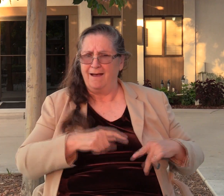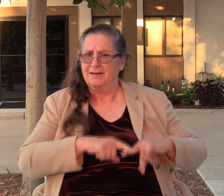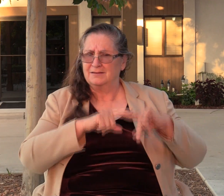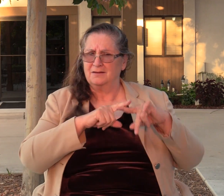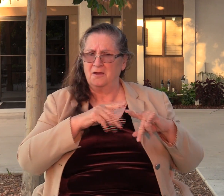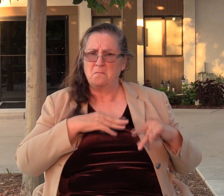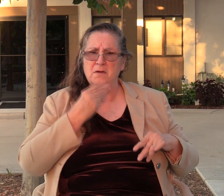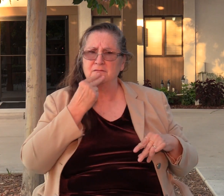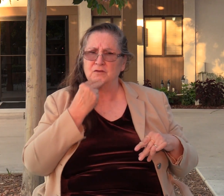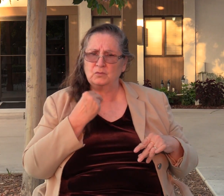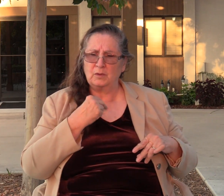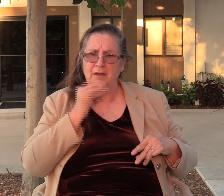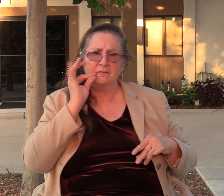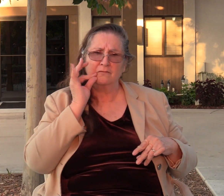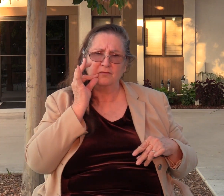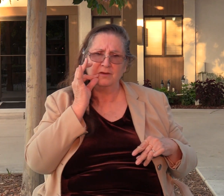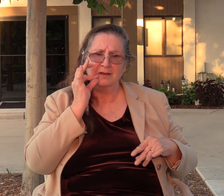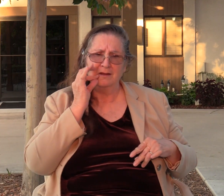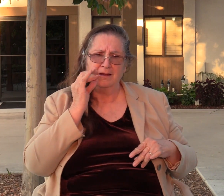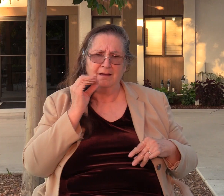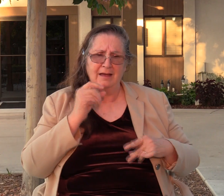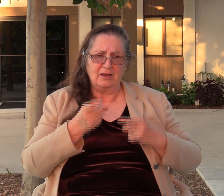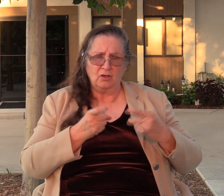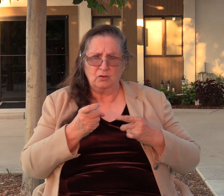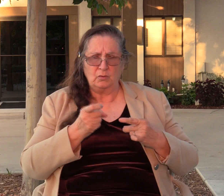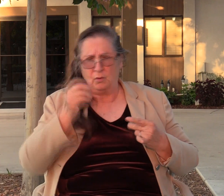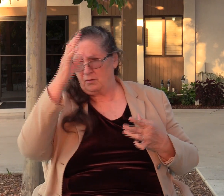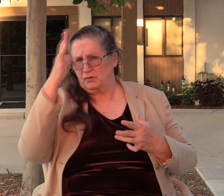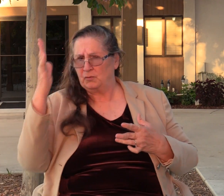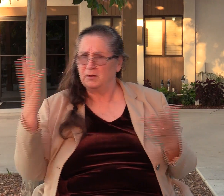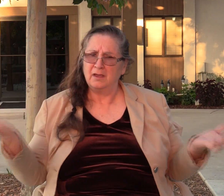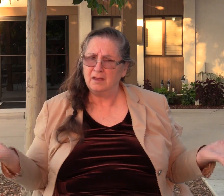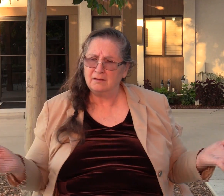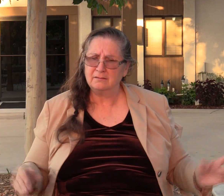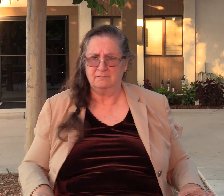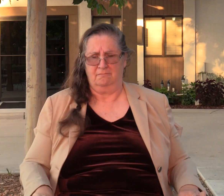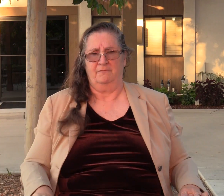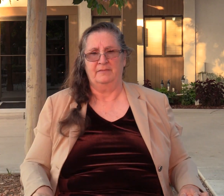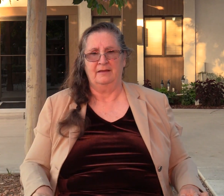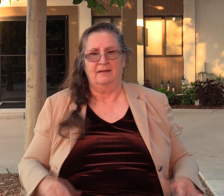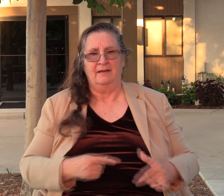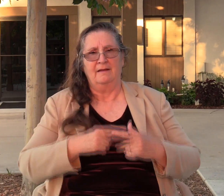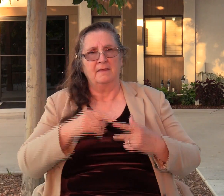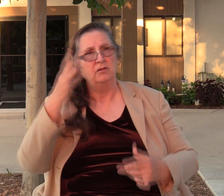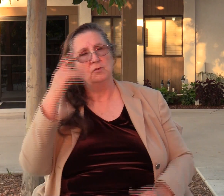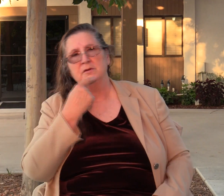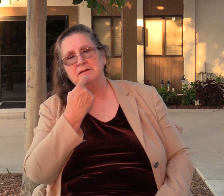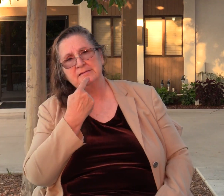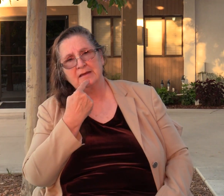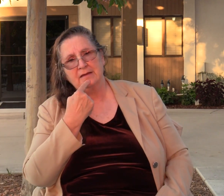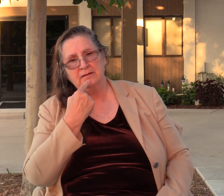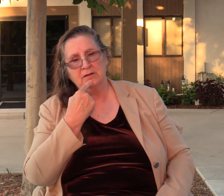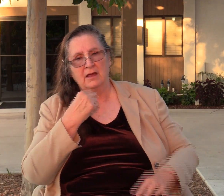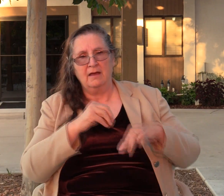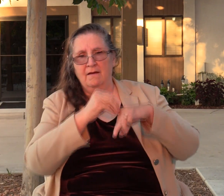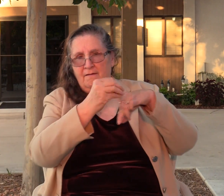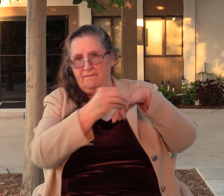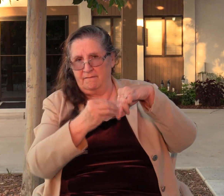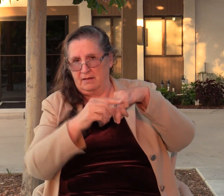good fruit and go to sway over trees? Then the tree said to the vine, Well, you come rain over us.